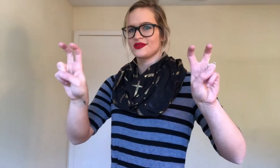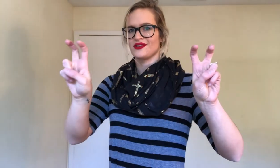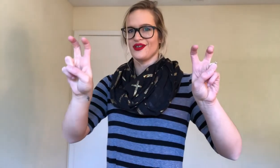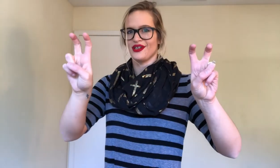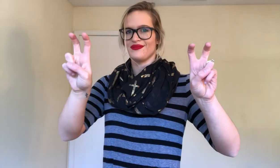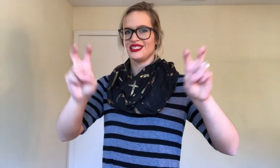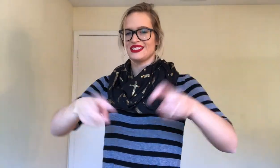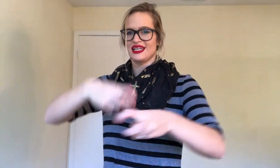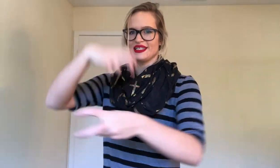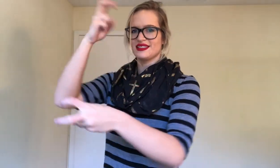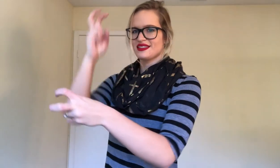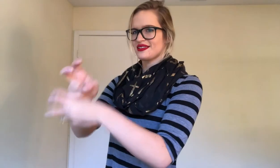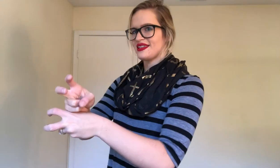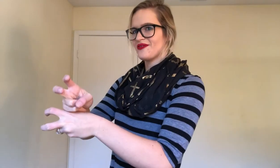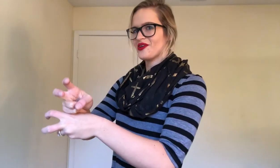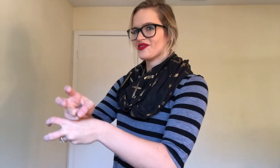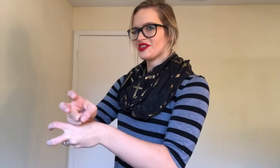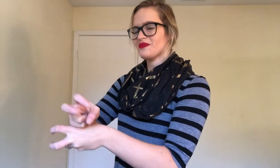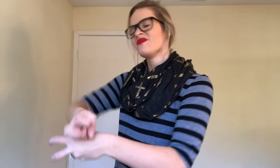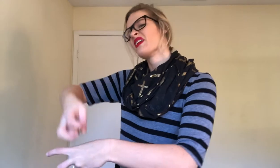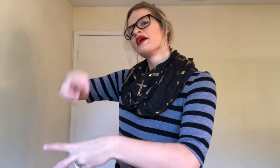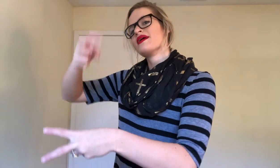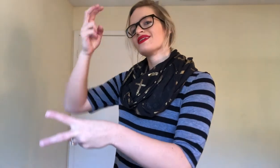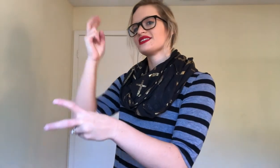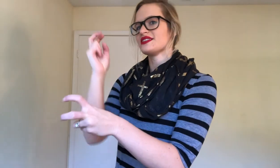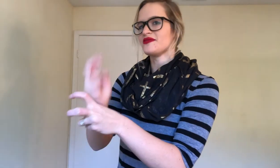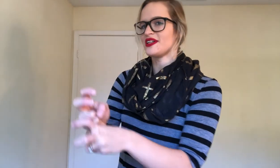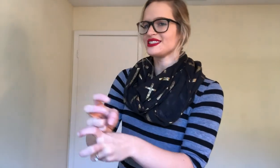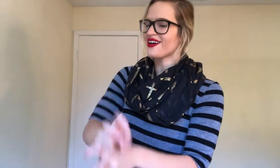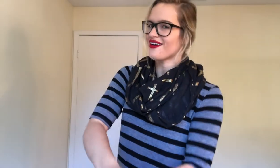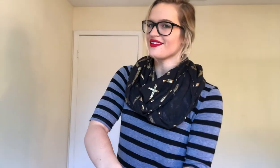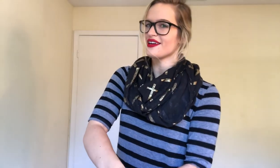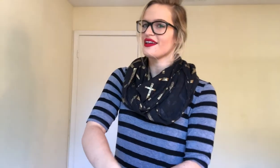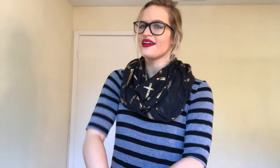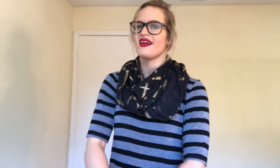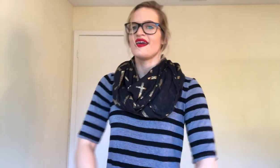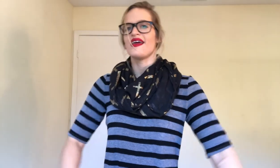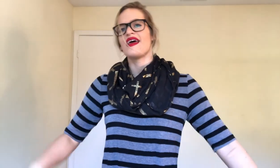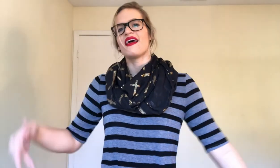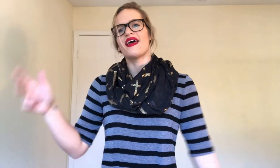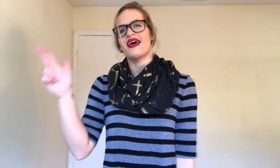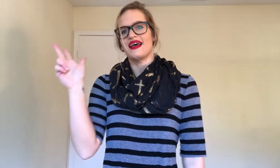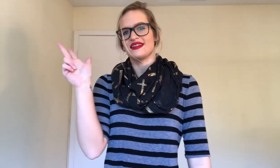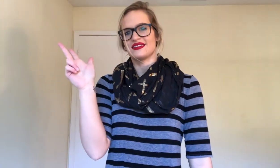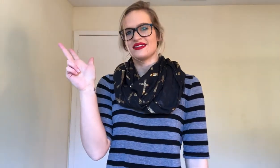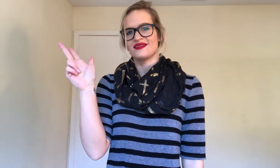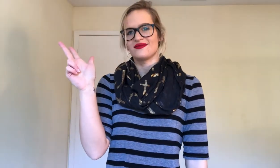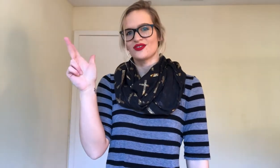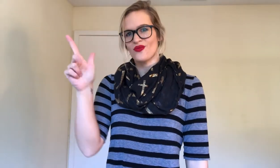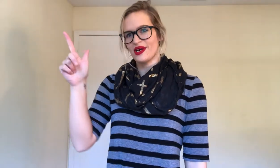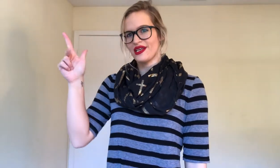Crooked peace signs. Hit one of them. Still fall as hard as 23.